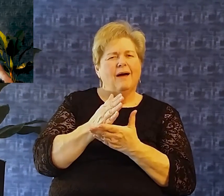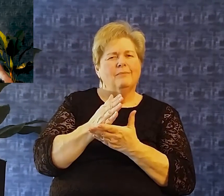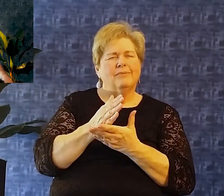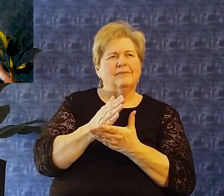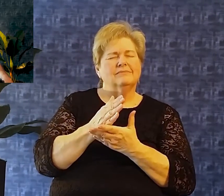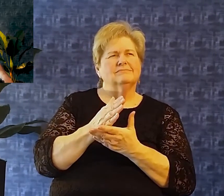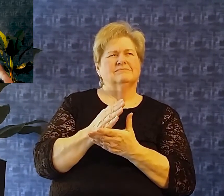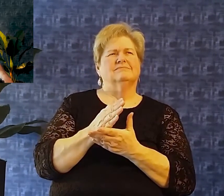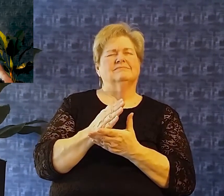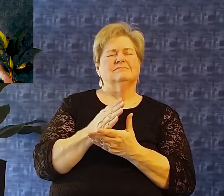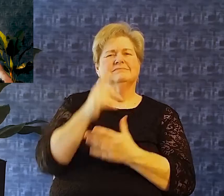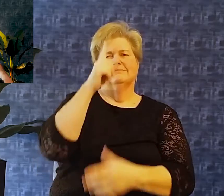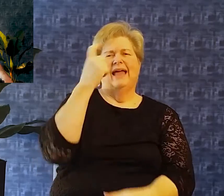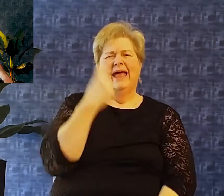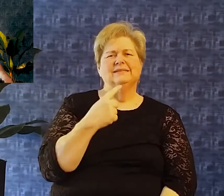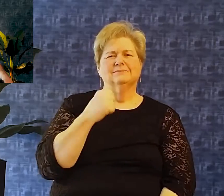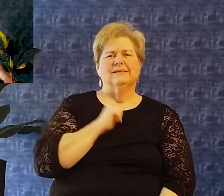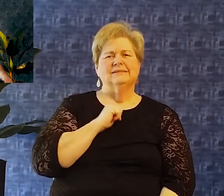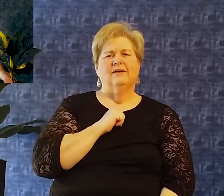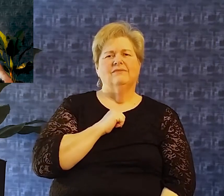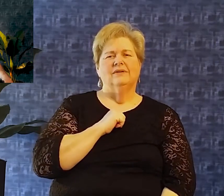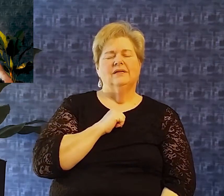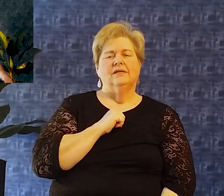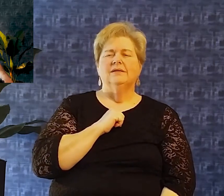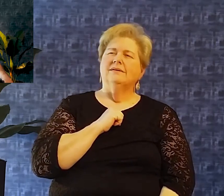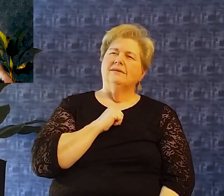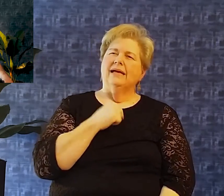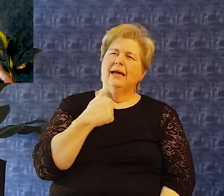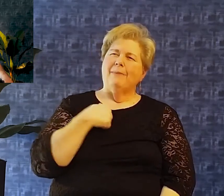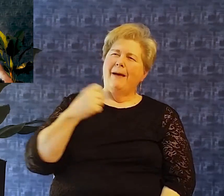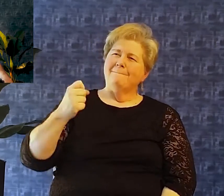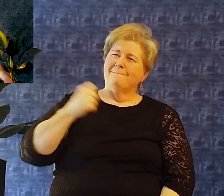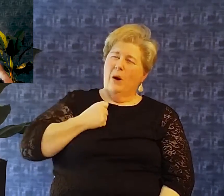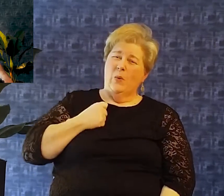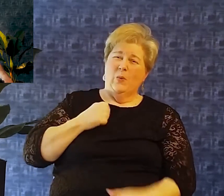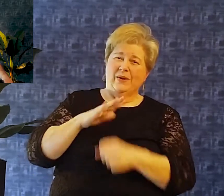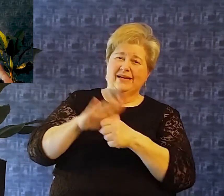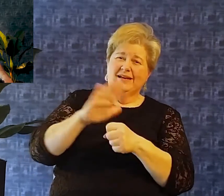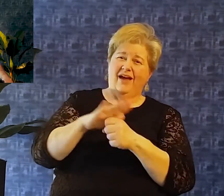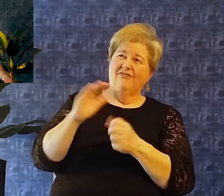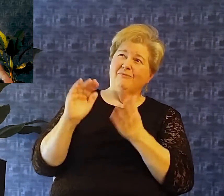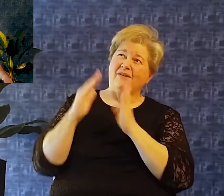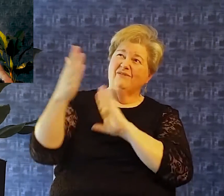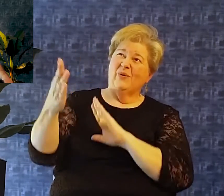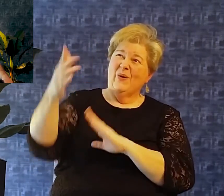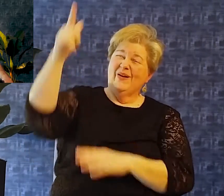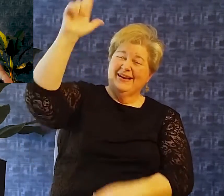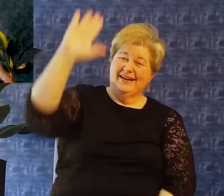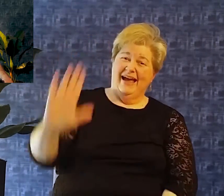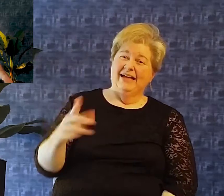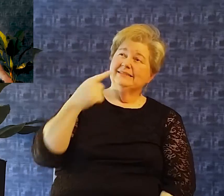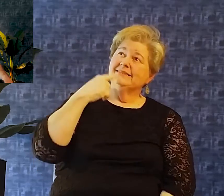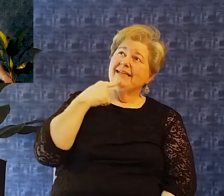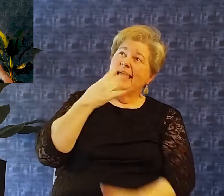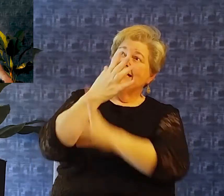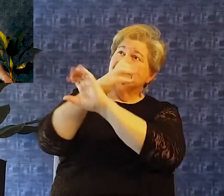before the throne of god and say preserve me because I am godly? Is that a a